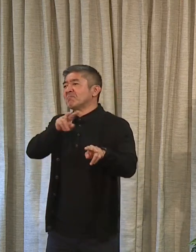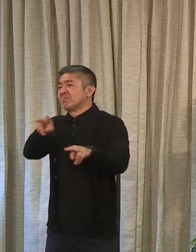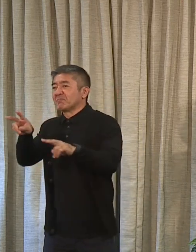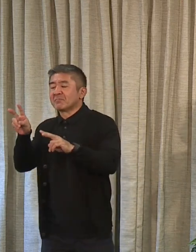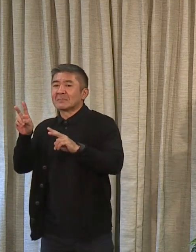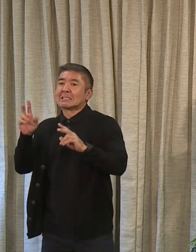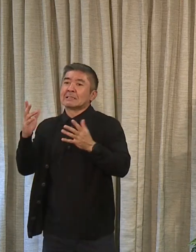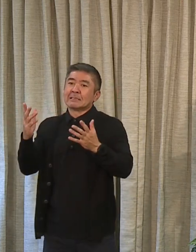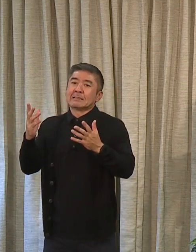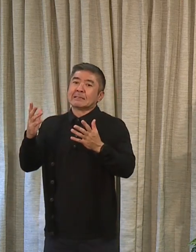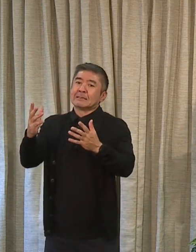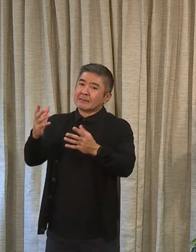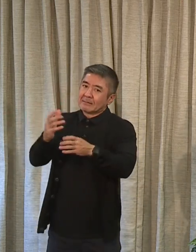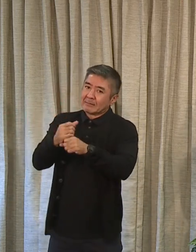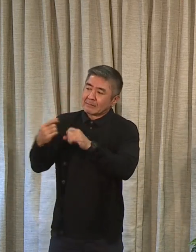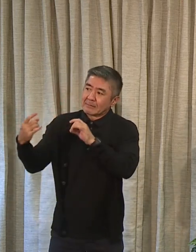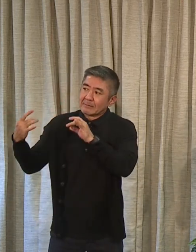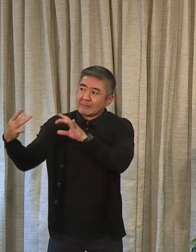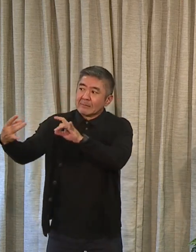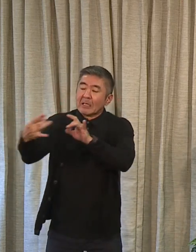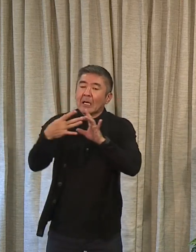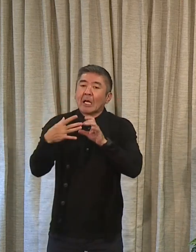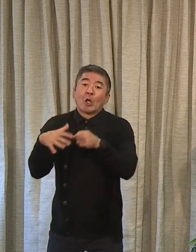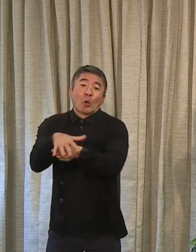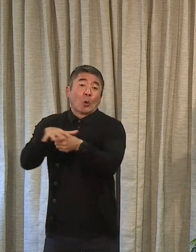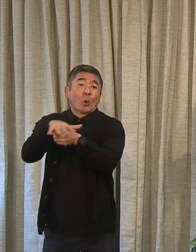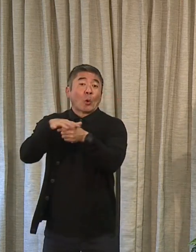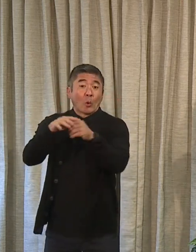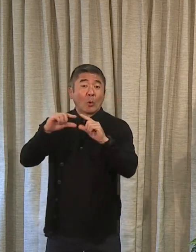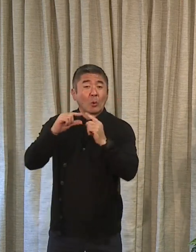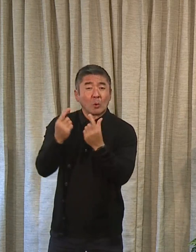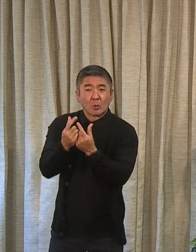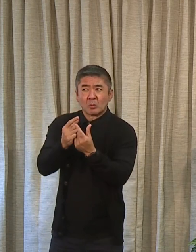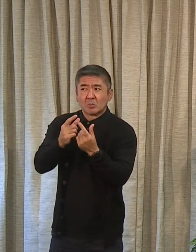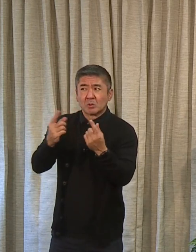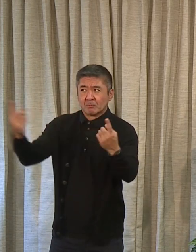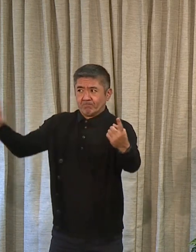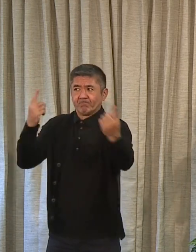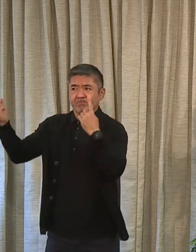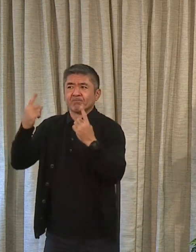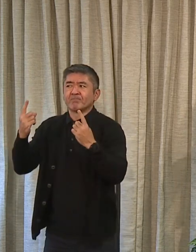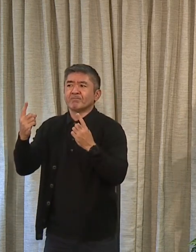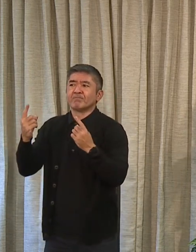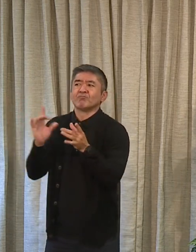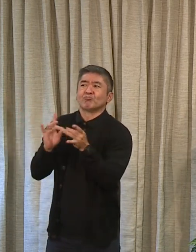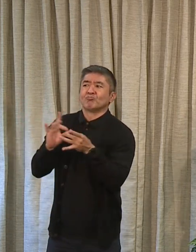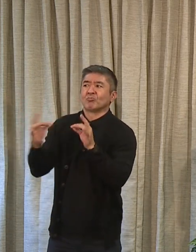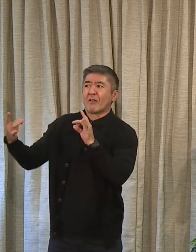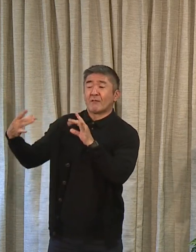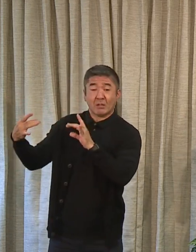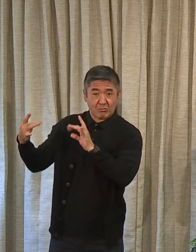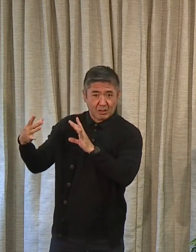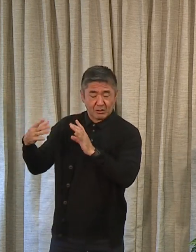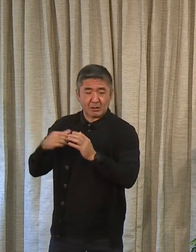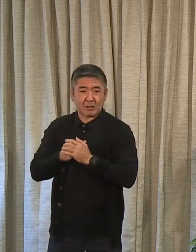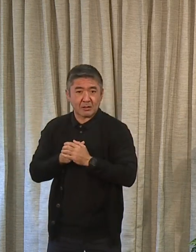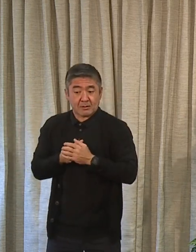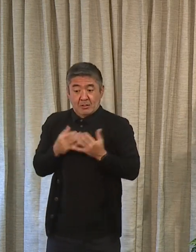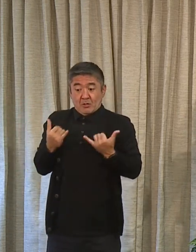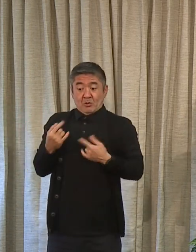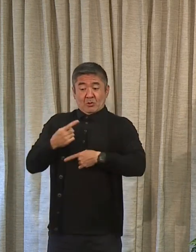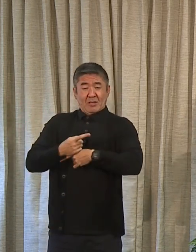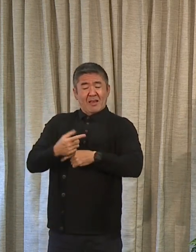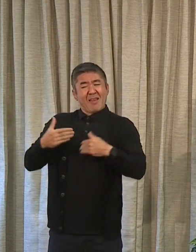the kind of the local groups, so to speak. We currently, as of today,